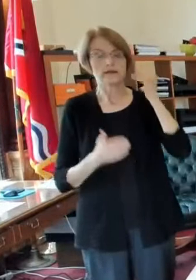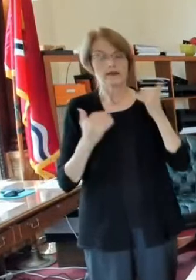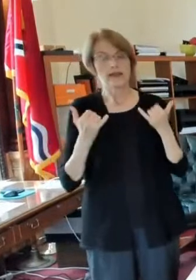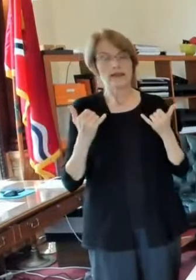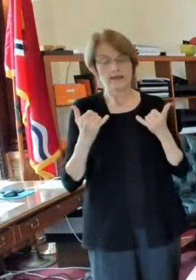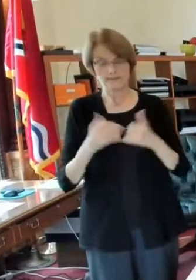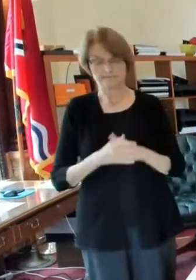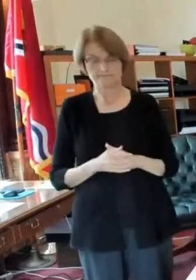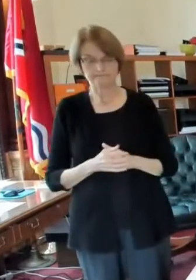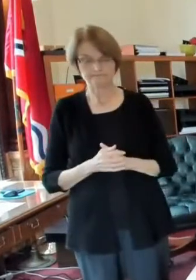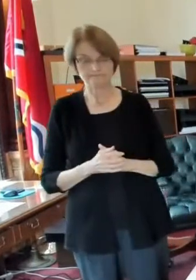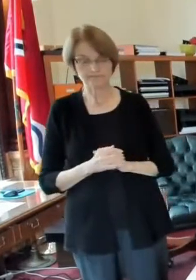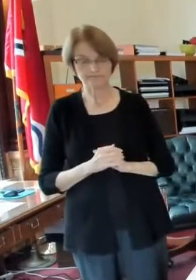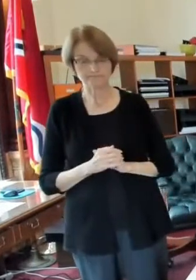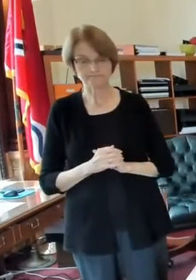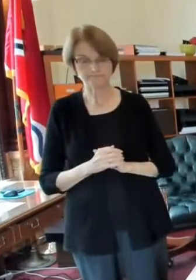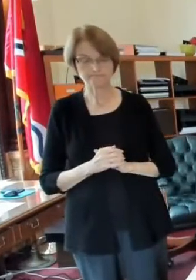say